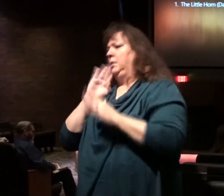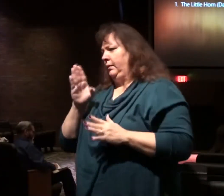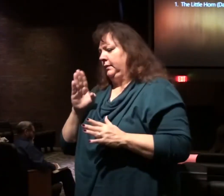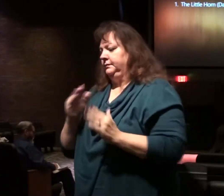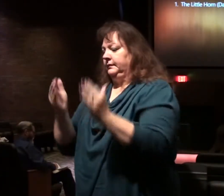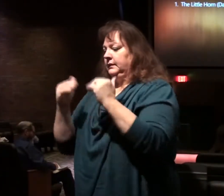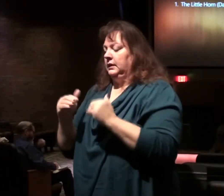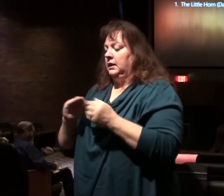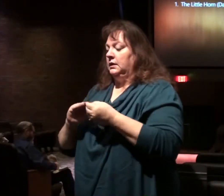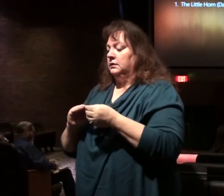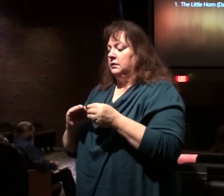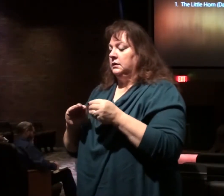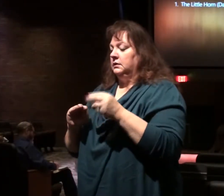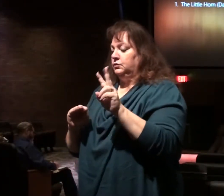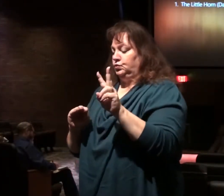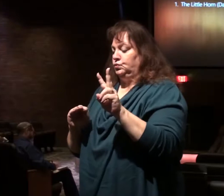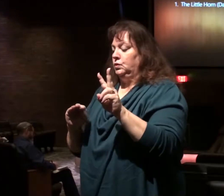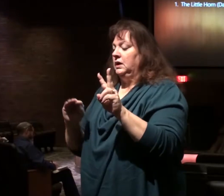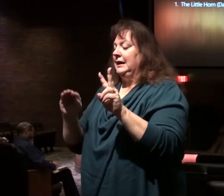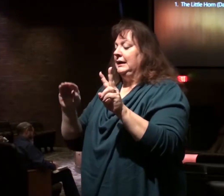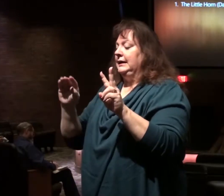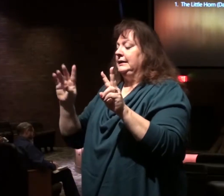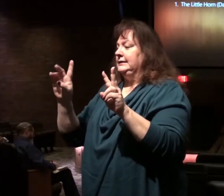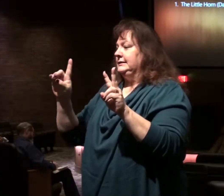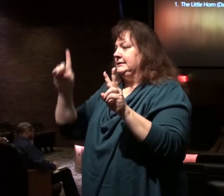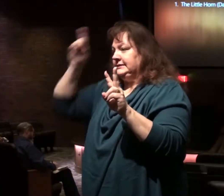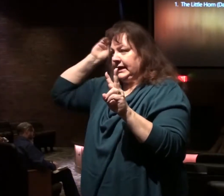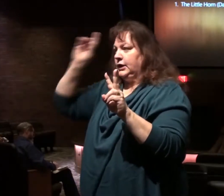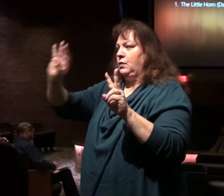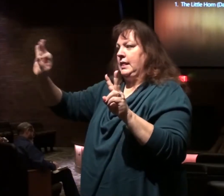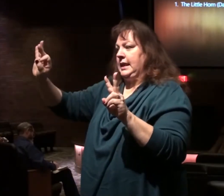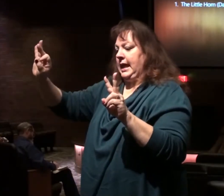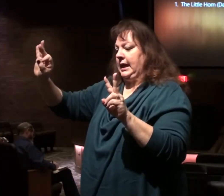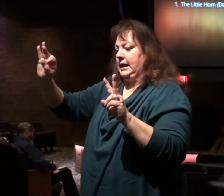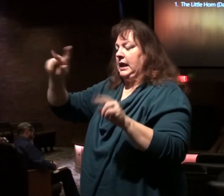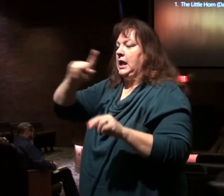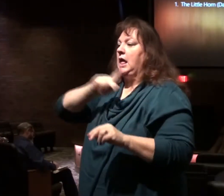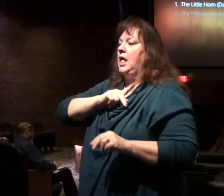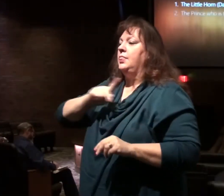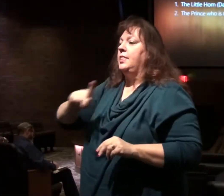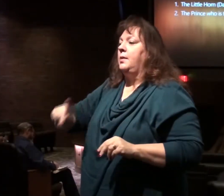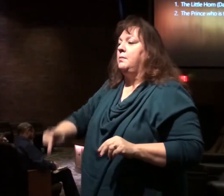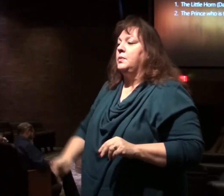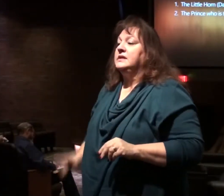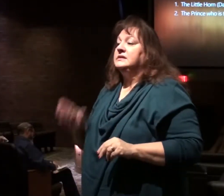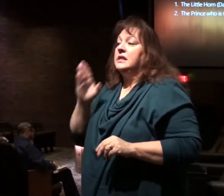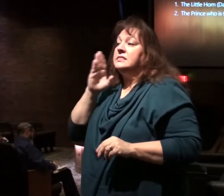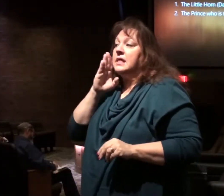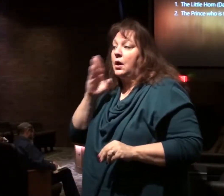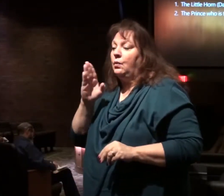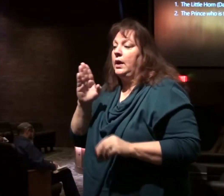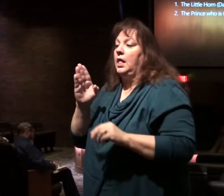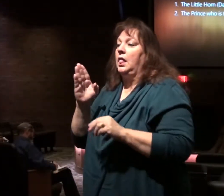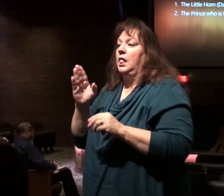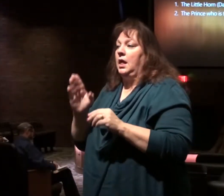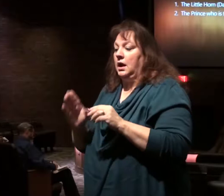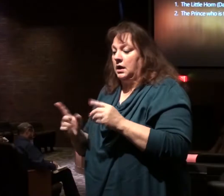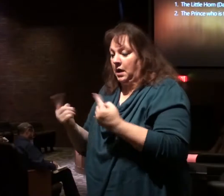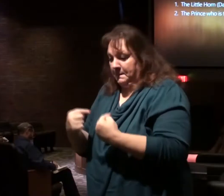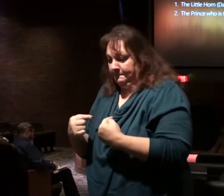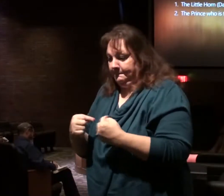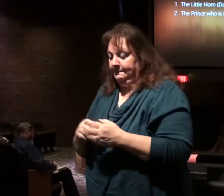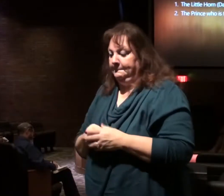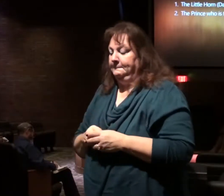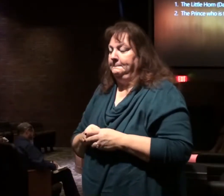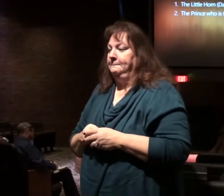to Daniel chapter 9 for another title. The Prince Who is to Come. Daniel chapter